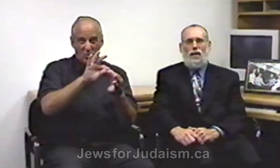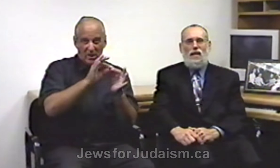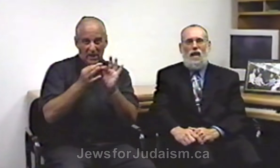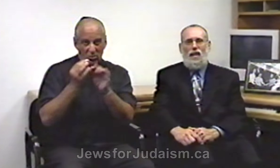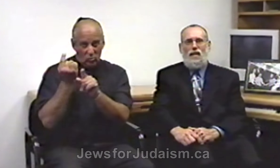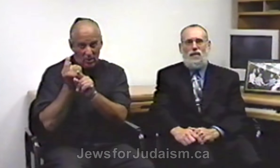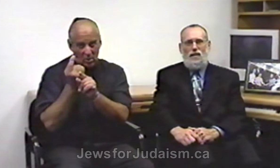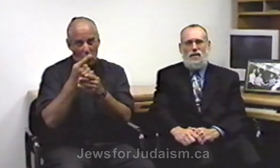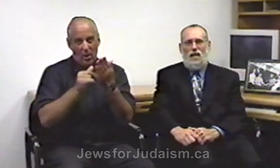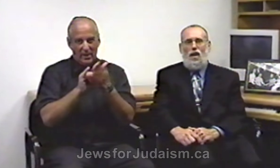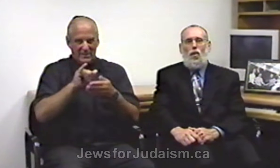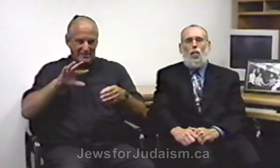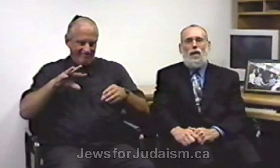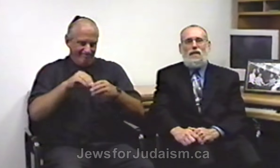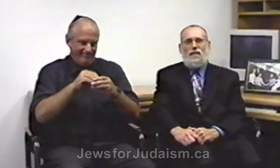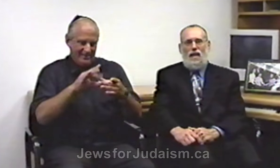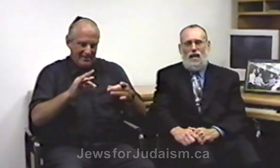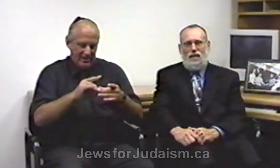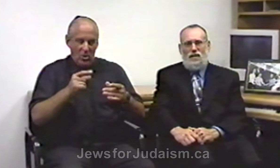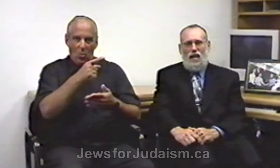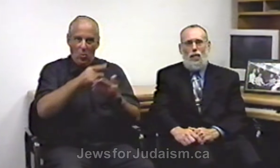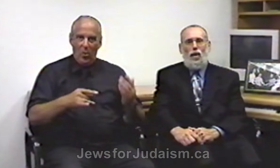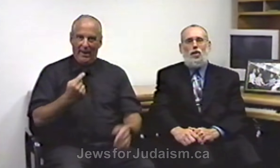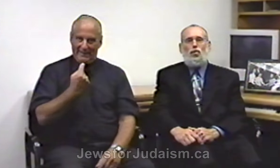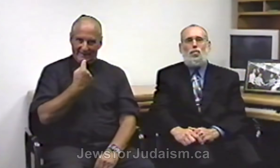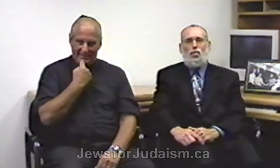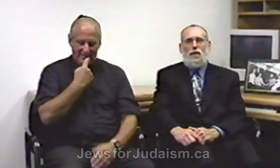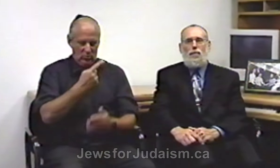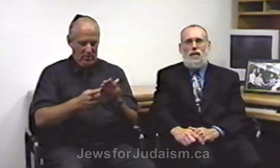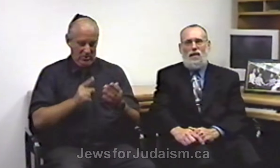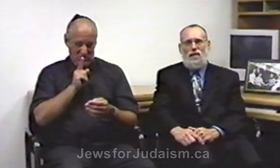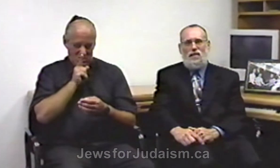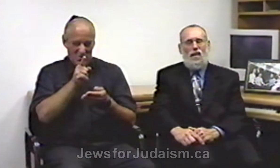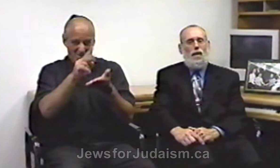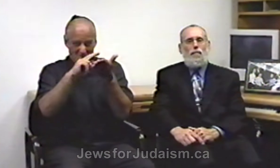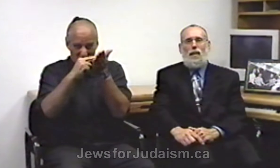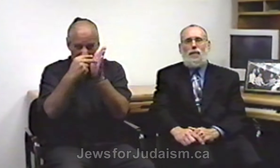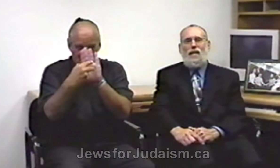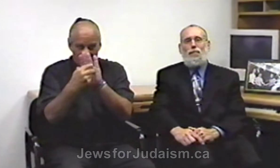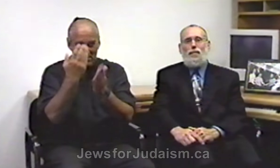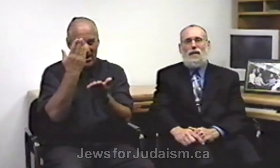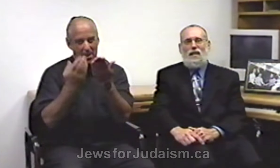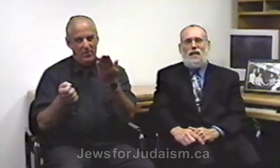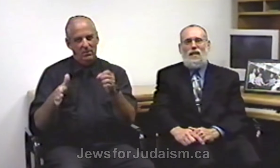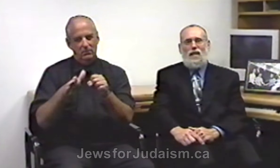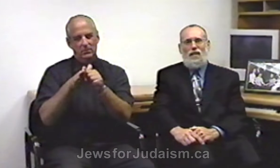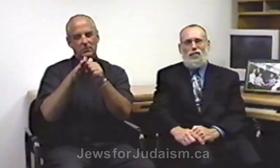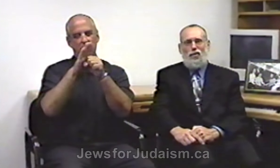what the context is what it says and what it truly means may be completely different